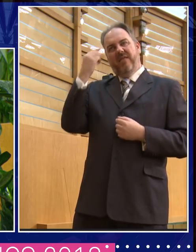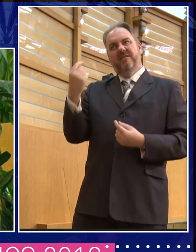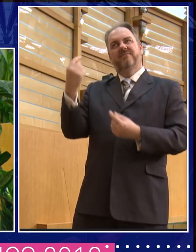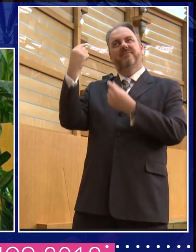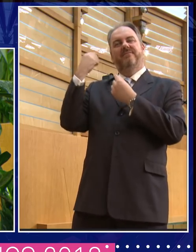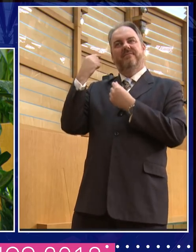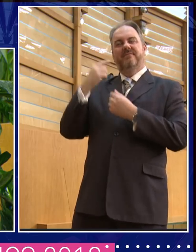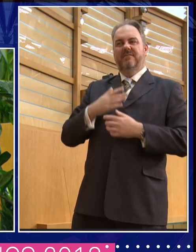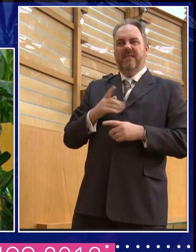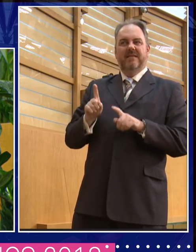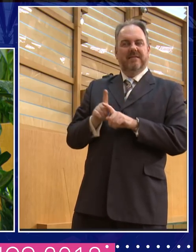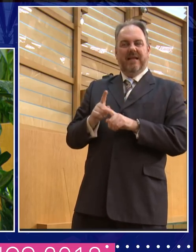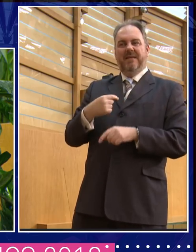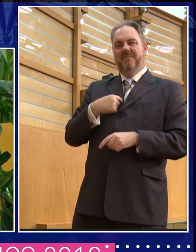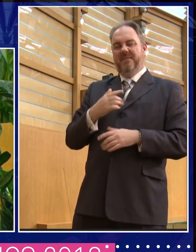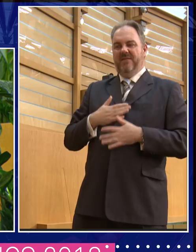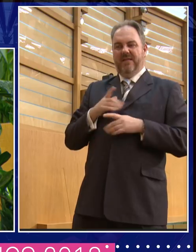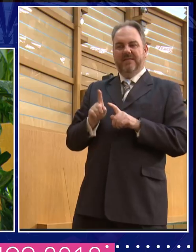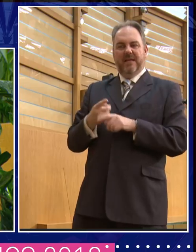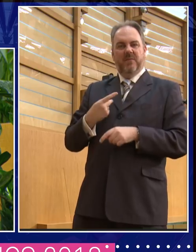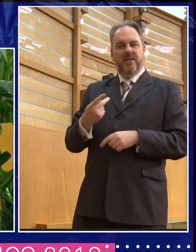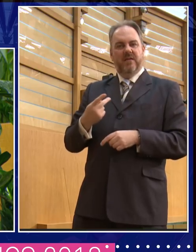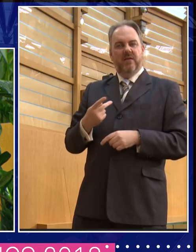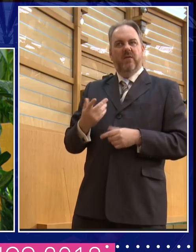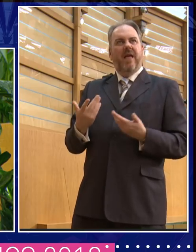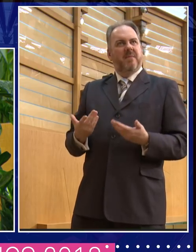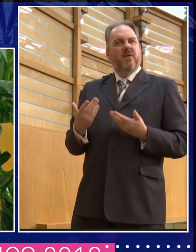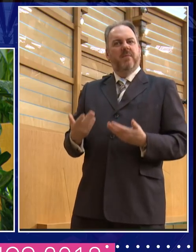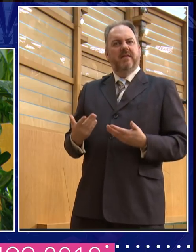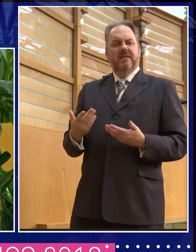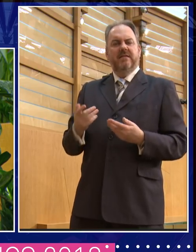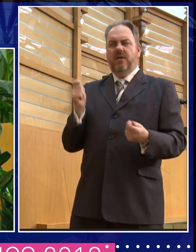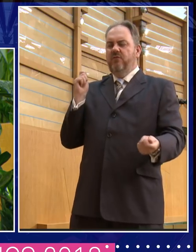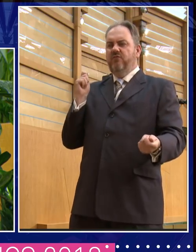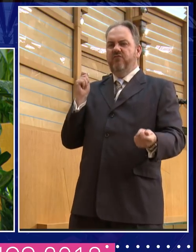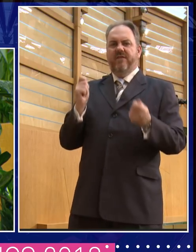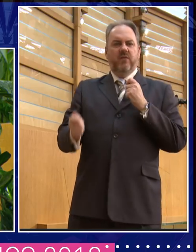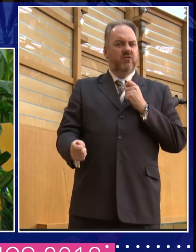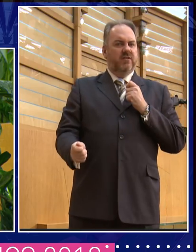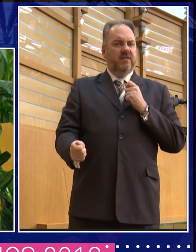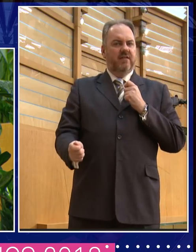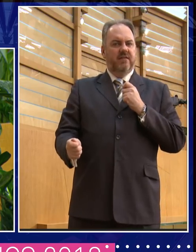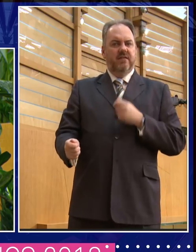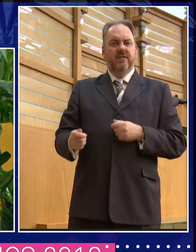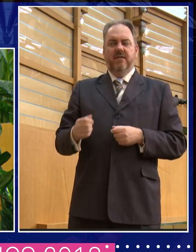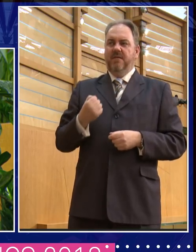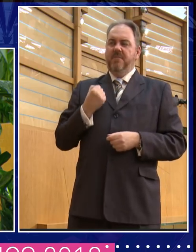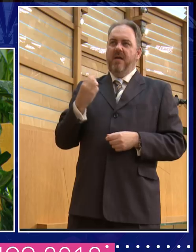had and I am now still living through a revolution. I feel, um, my mom was born before